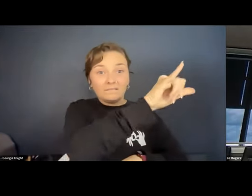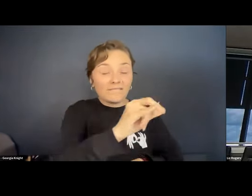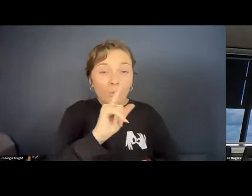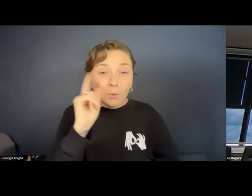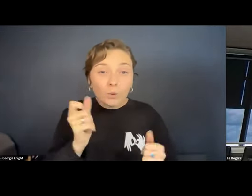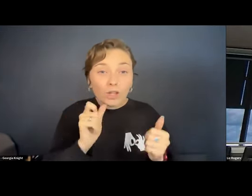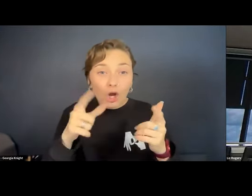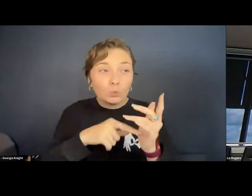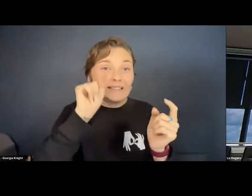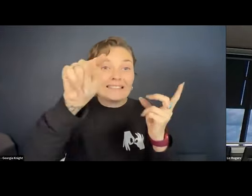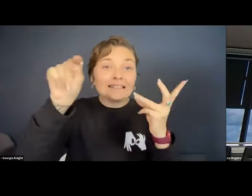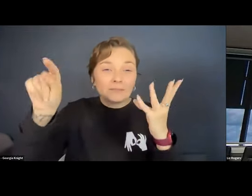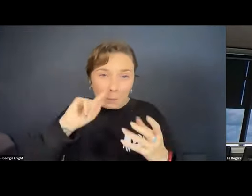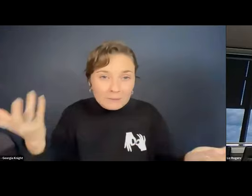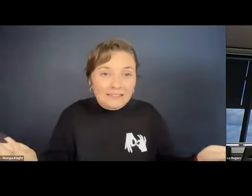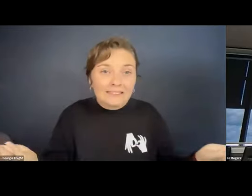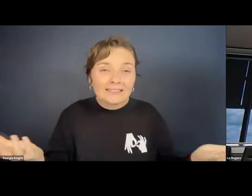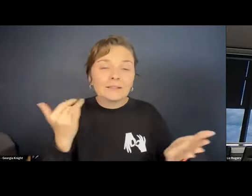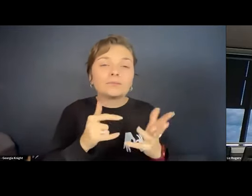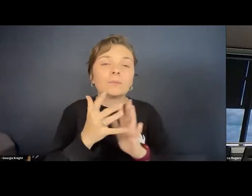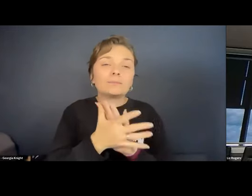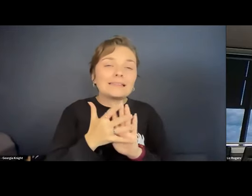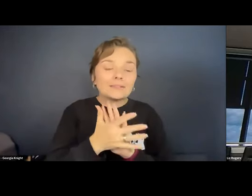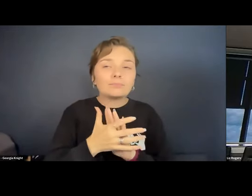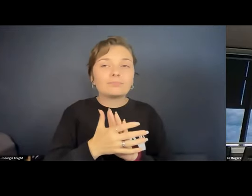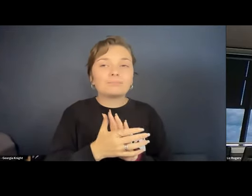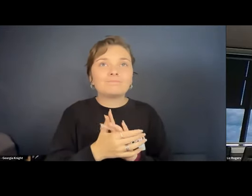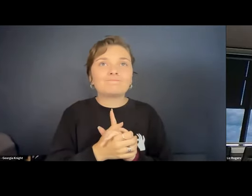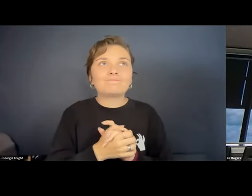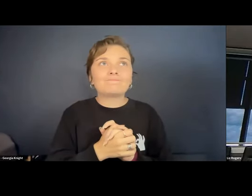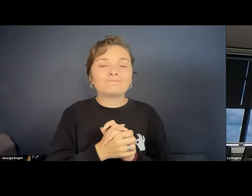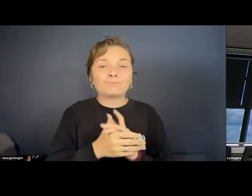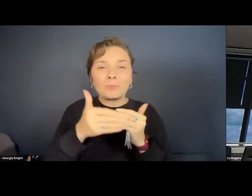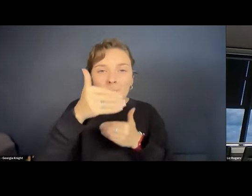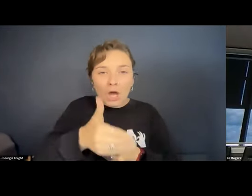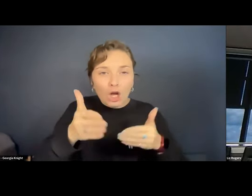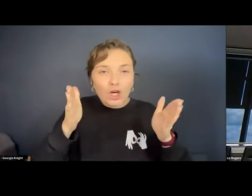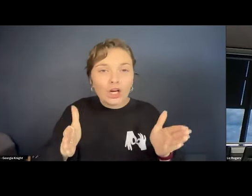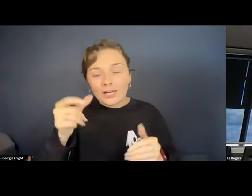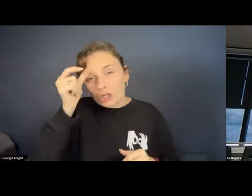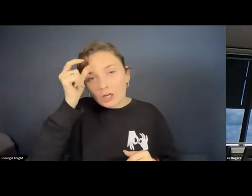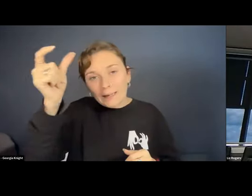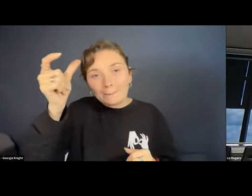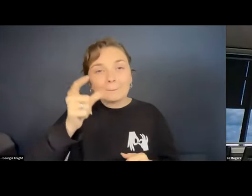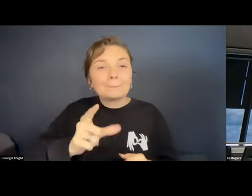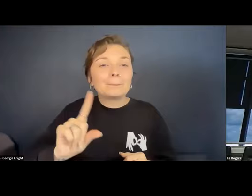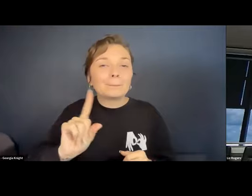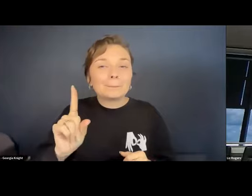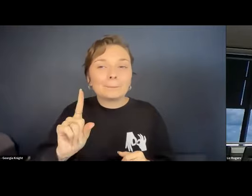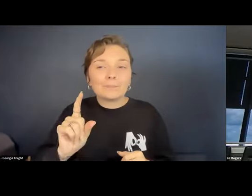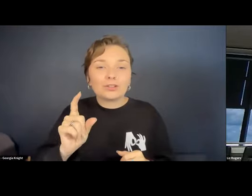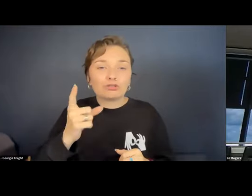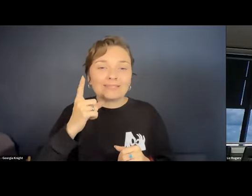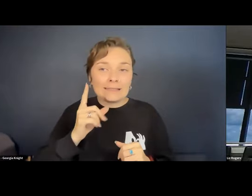go to some of these locations. So what this what what this box concept does was address a